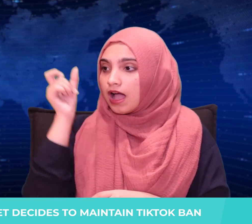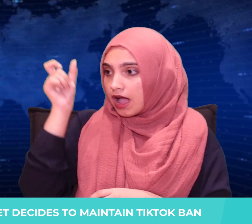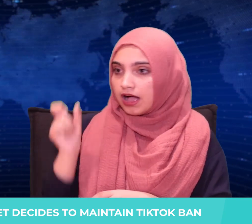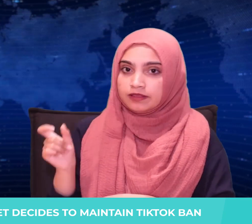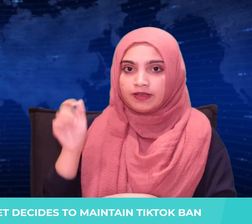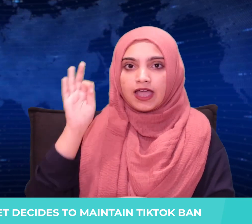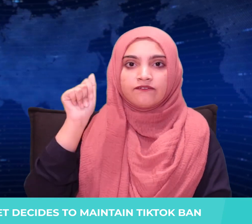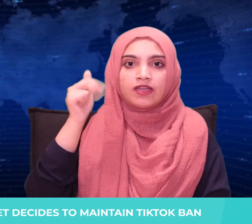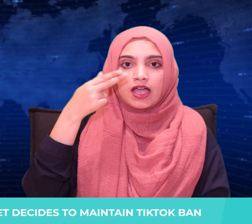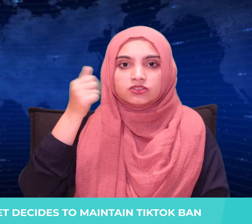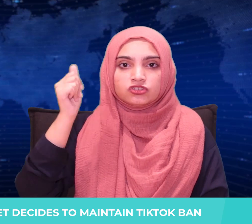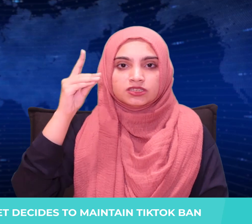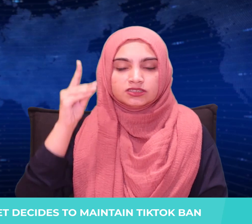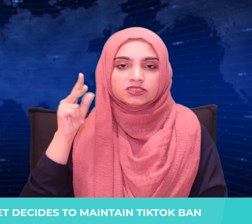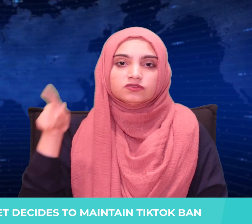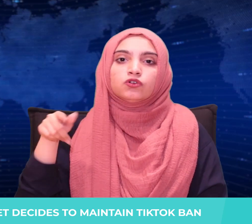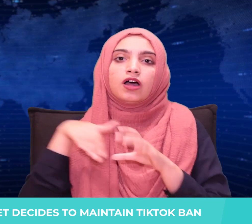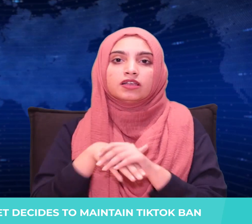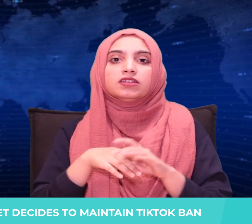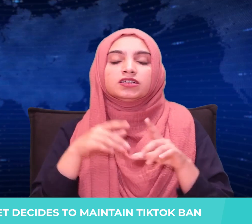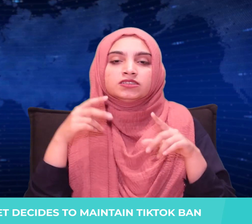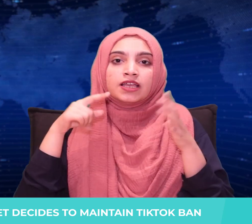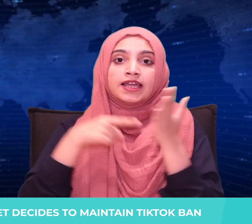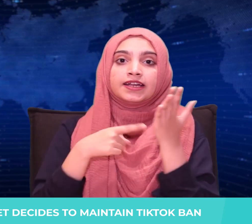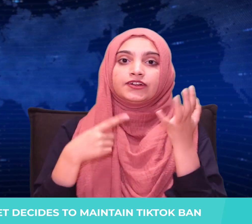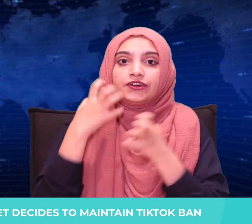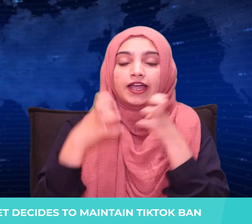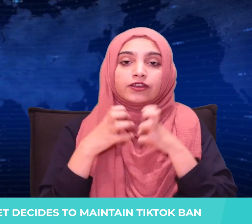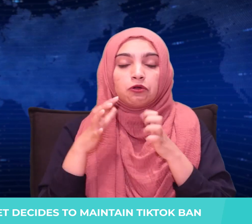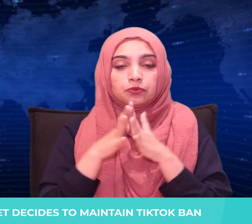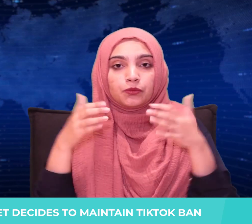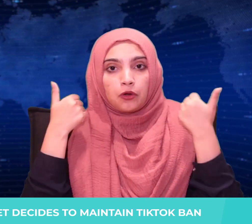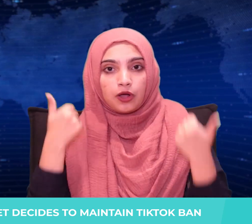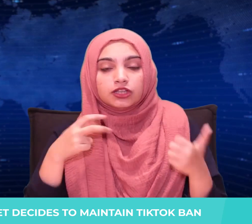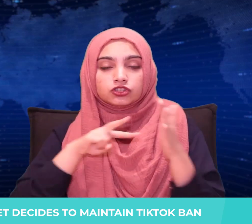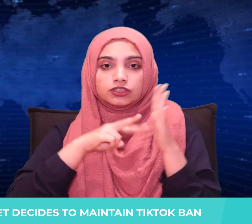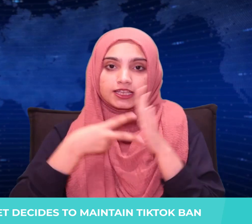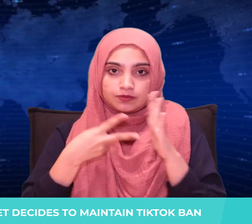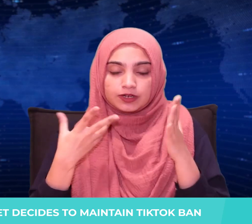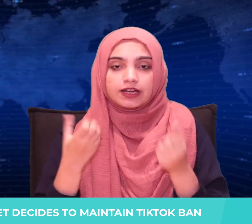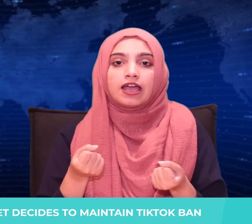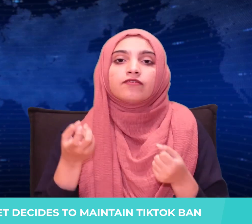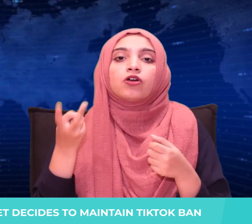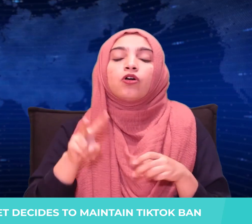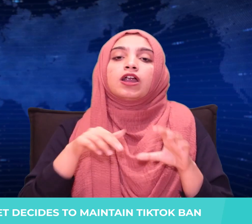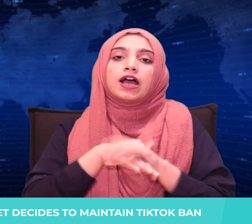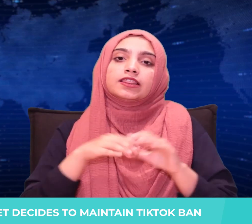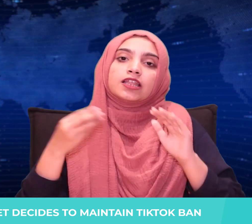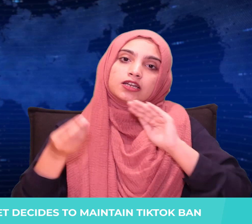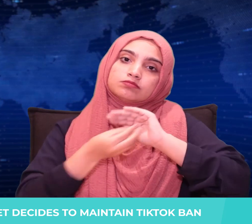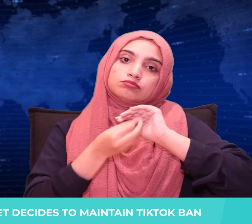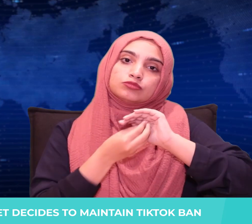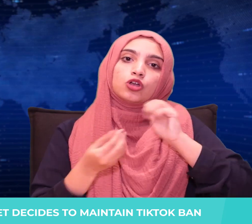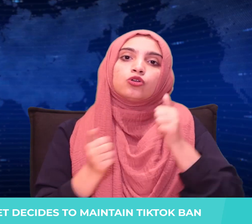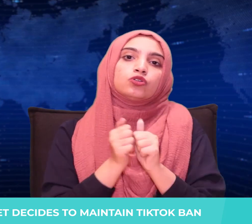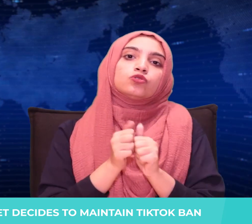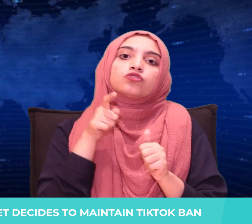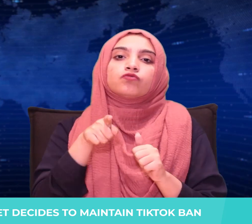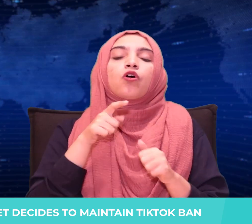termed Fahad as a modern-day cybercriminal who combined his technological expertise with old-school techniques